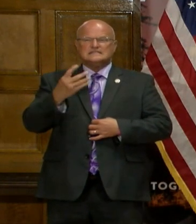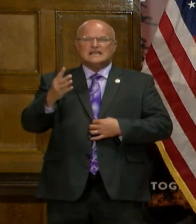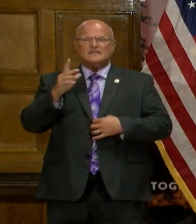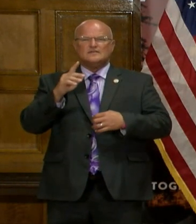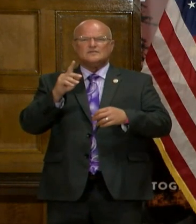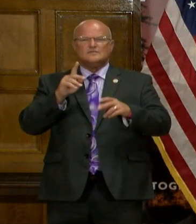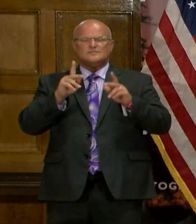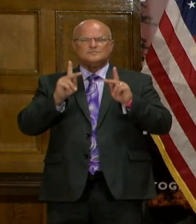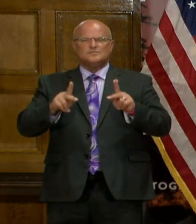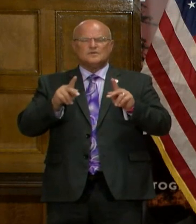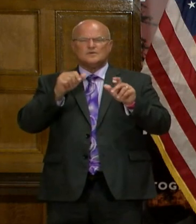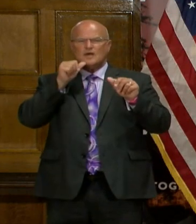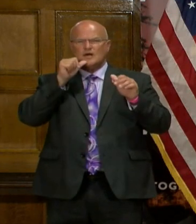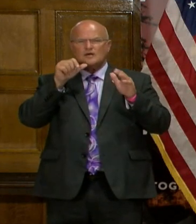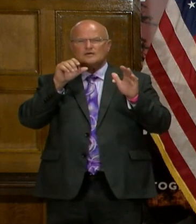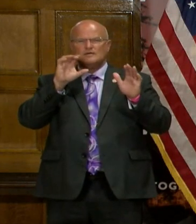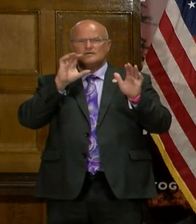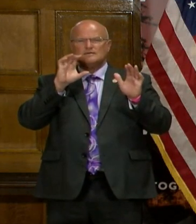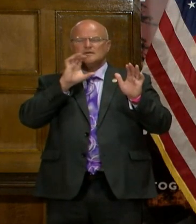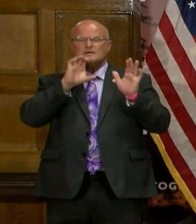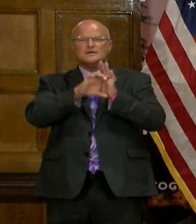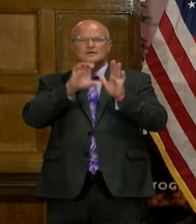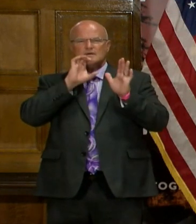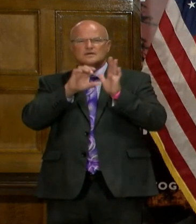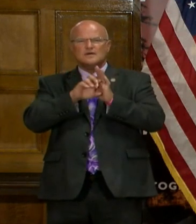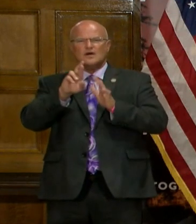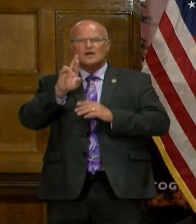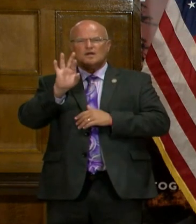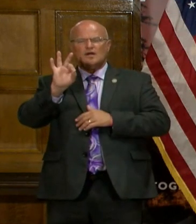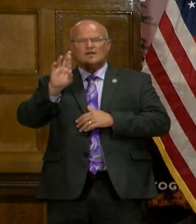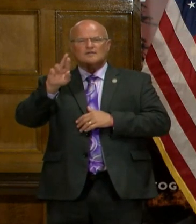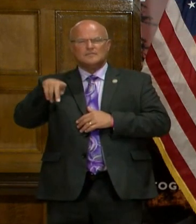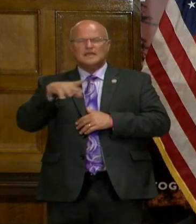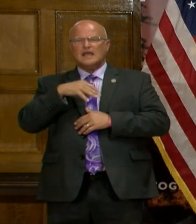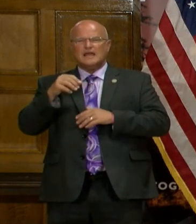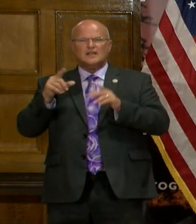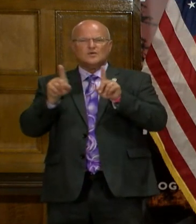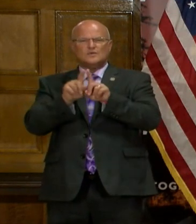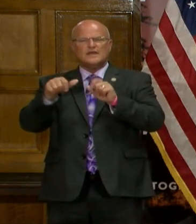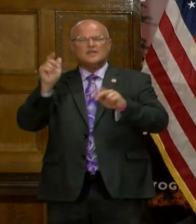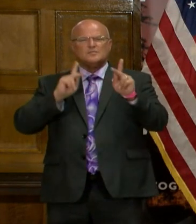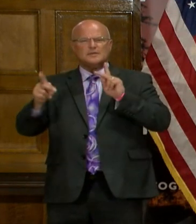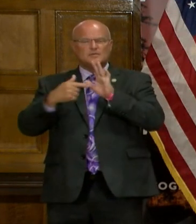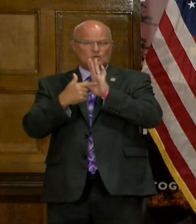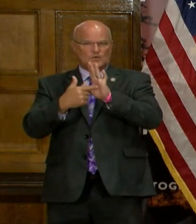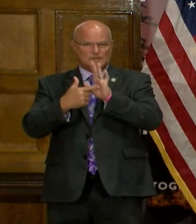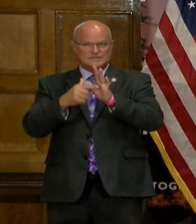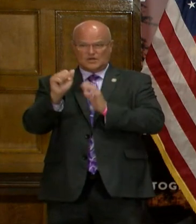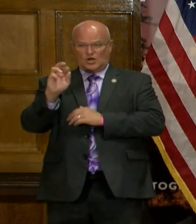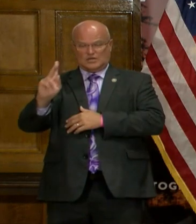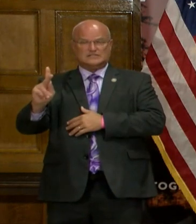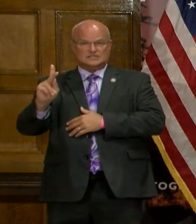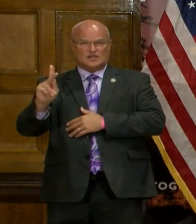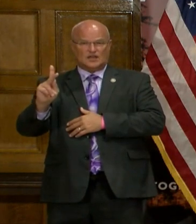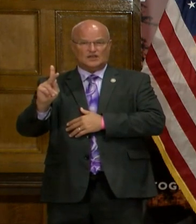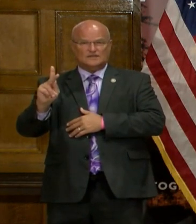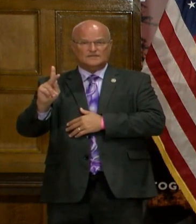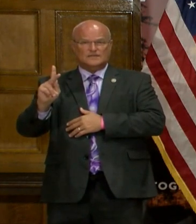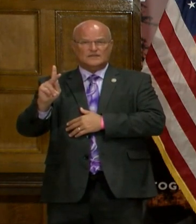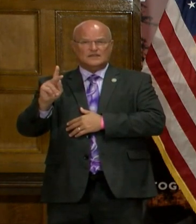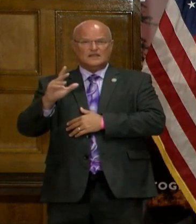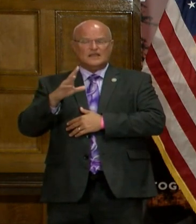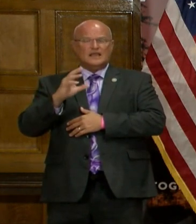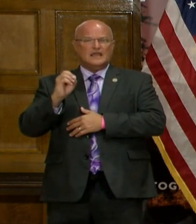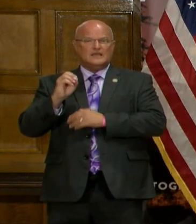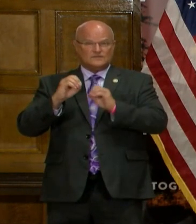herself last night on Twitter at the RNC. She was, of course, pictured alongside others who represent Arkansas. In those photos,